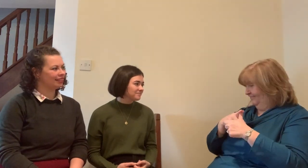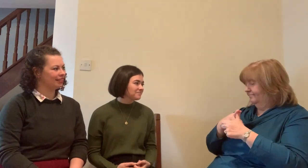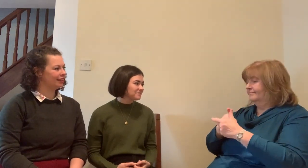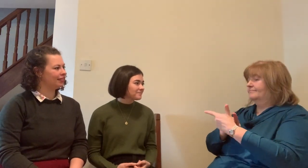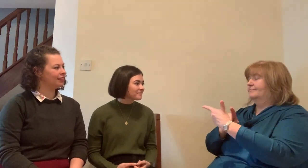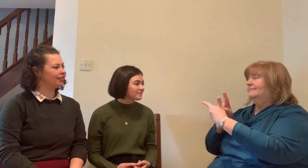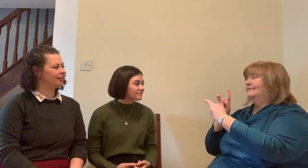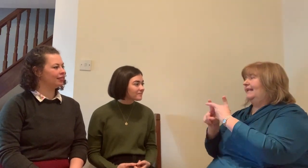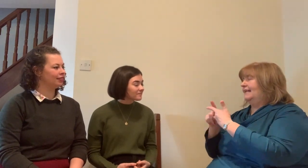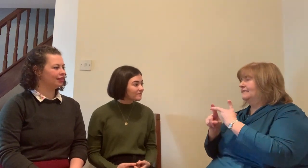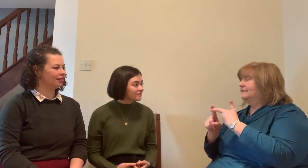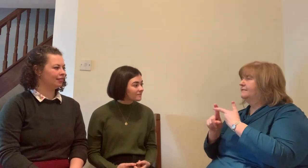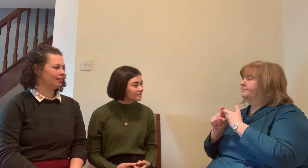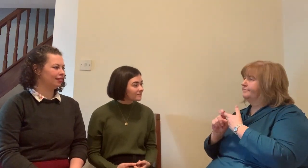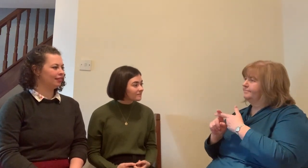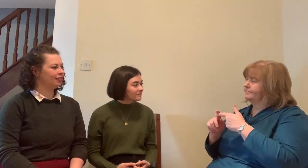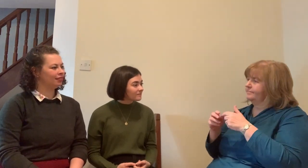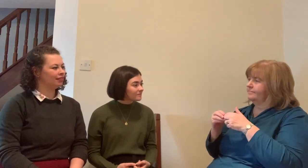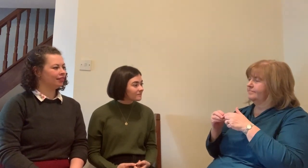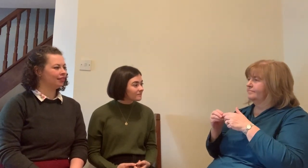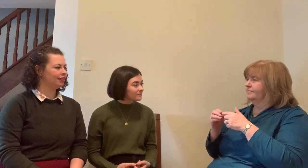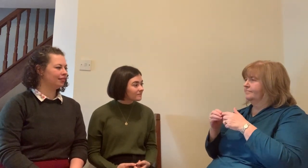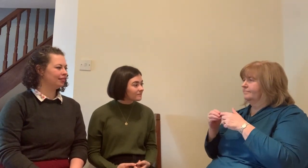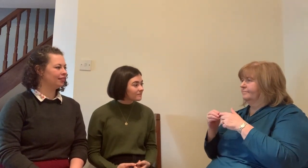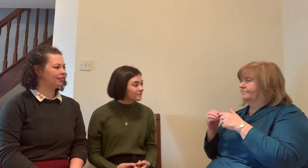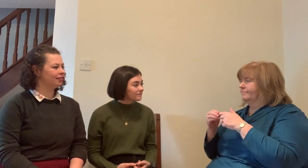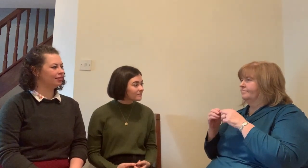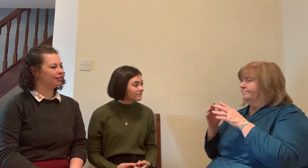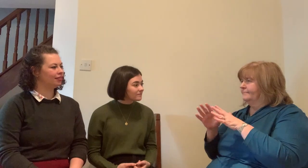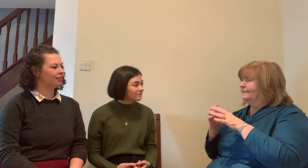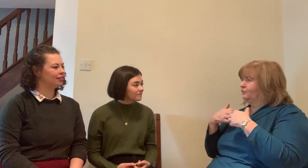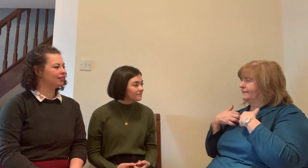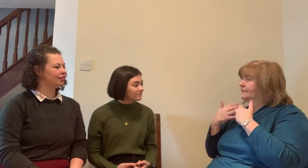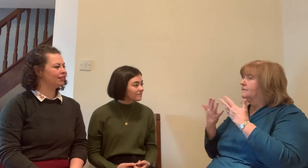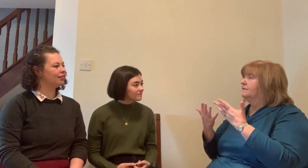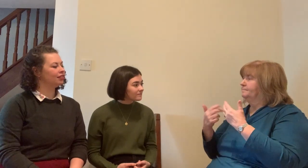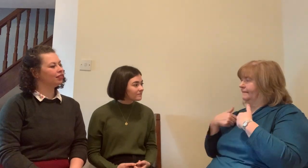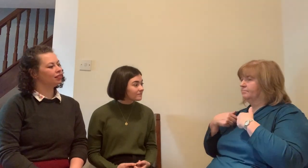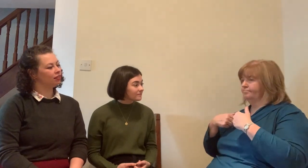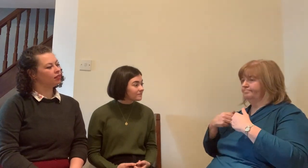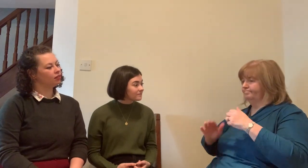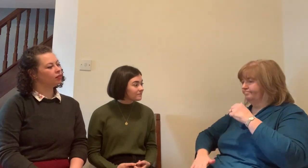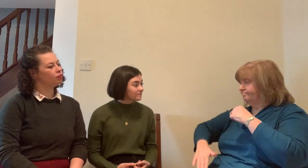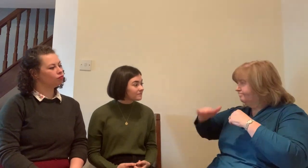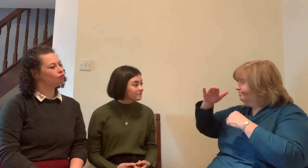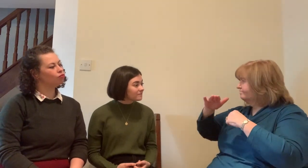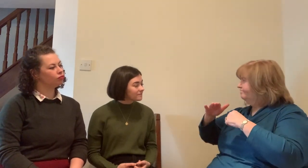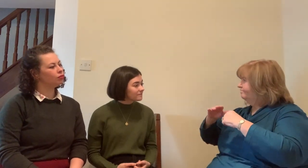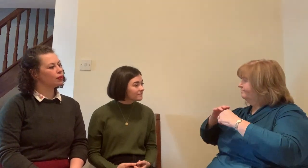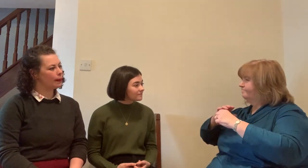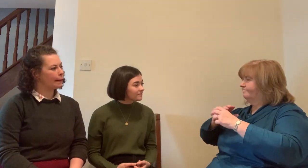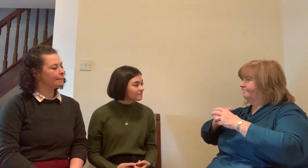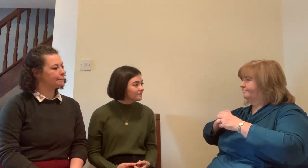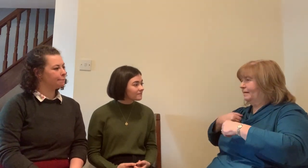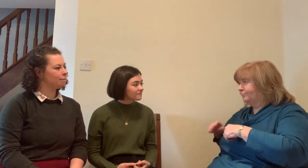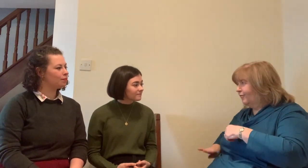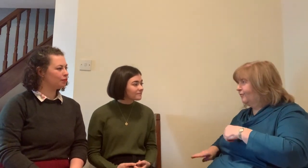to attend a workshop we had somebody come from America there was a big event like a family event